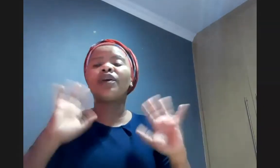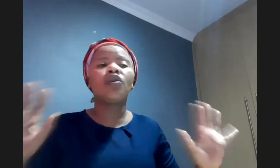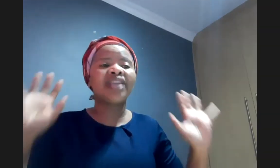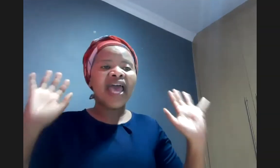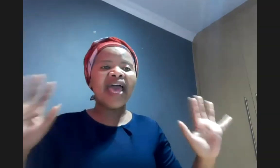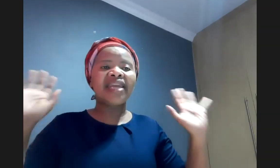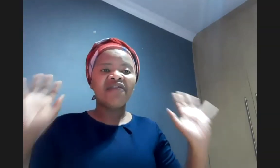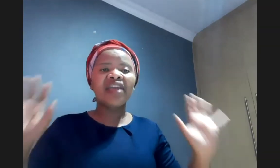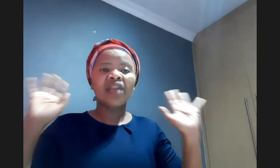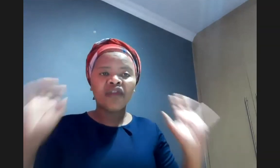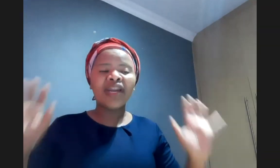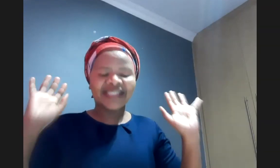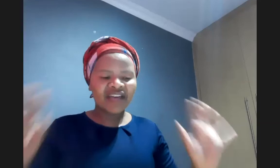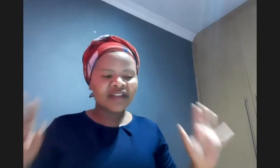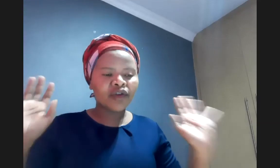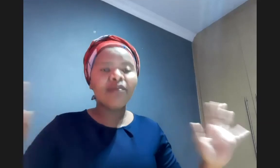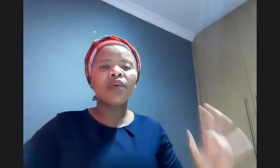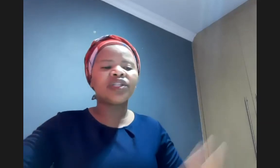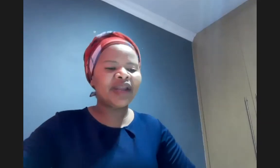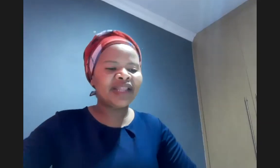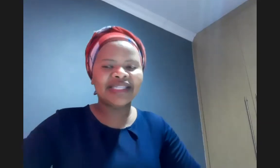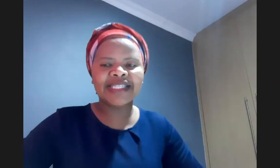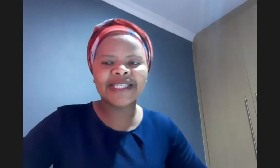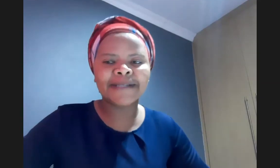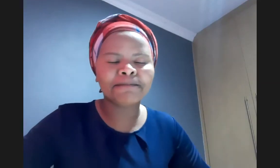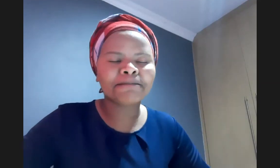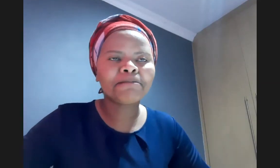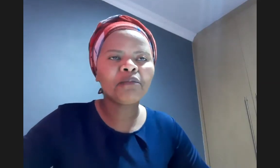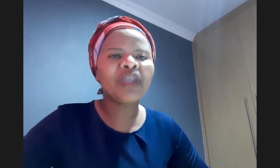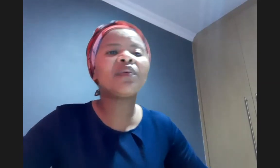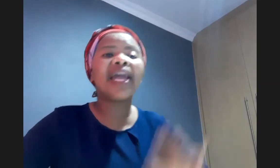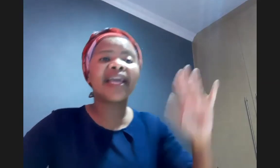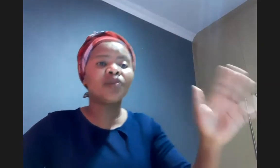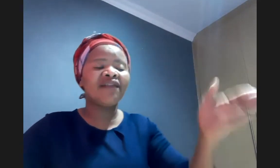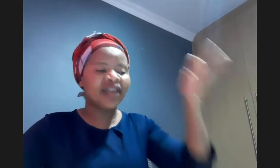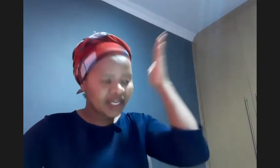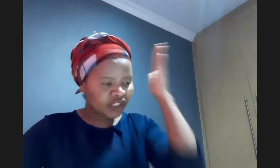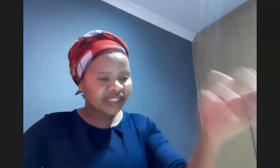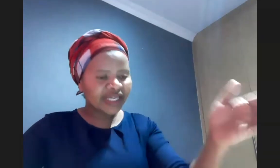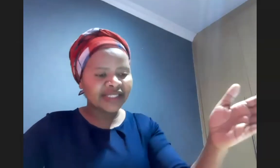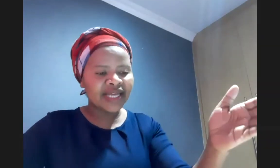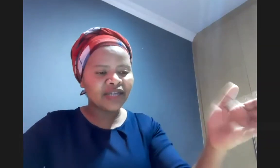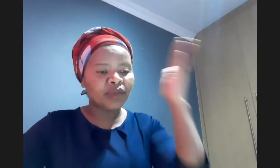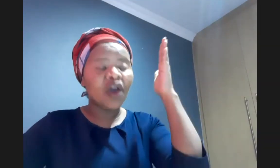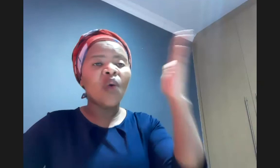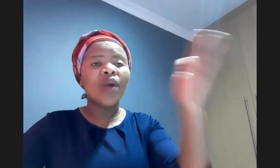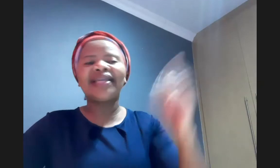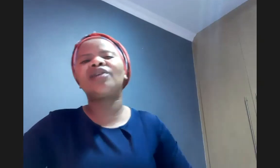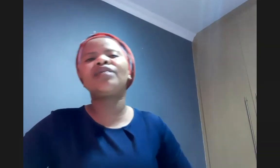be good and faithful servants you know my wish brothers and sisters is that when i get to heaven jesus can say that to me well done good and